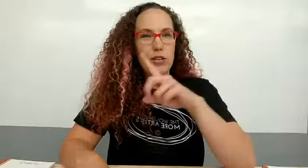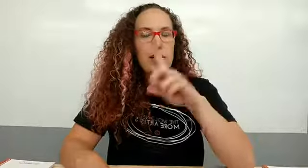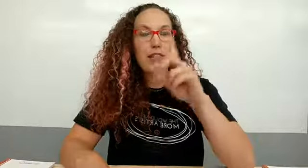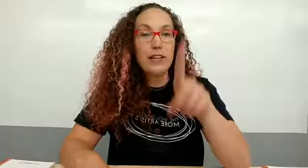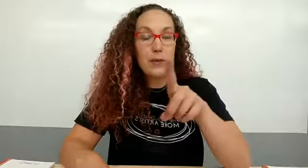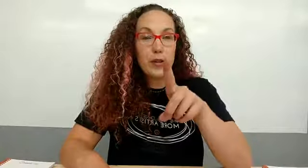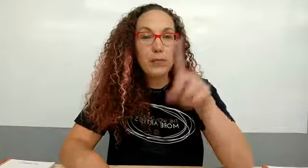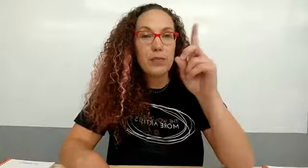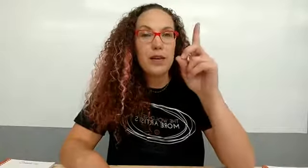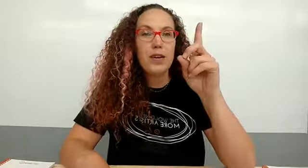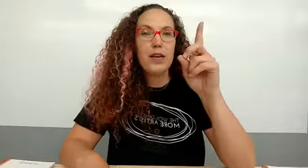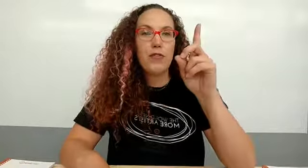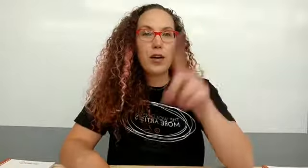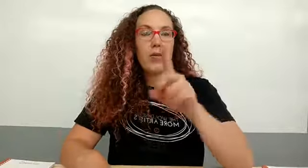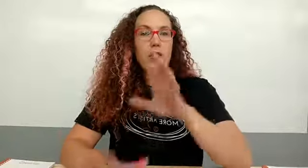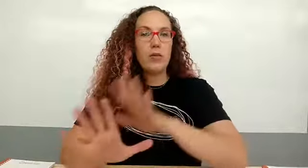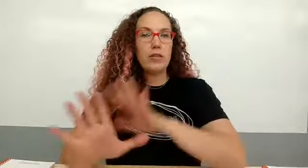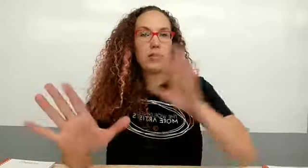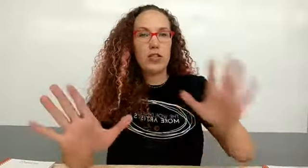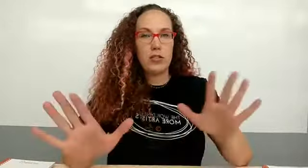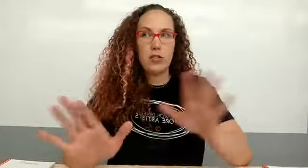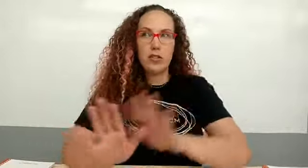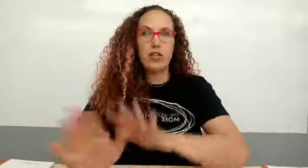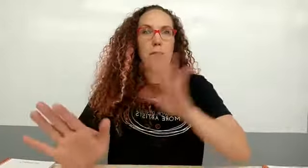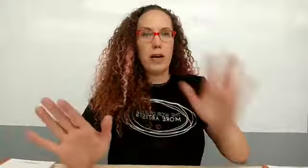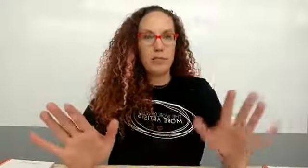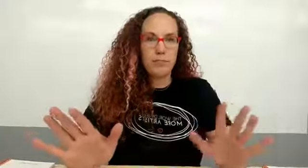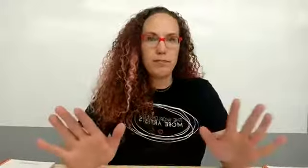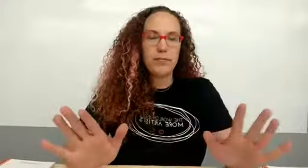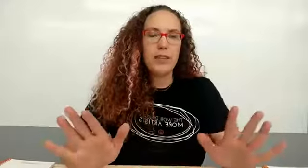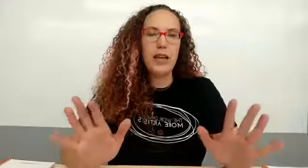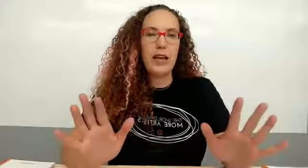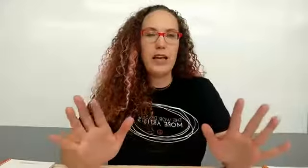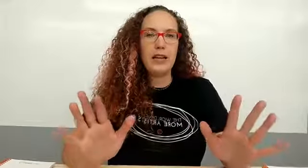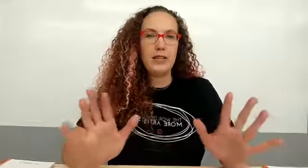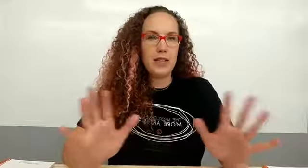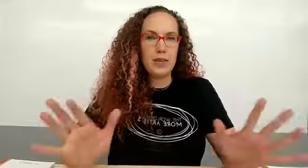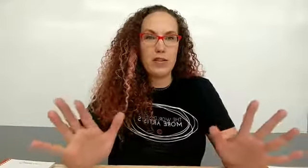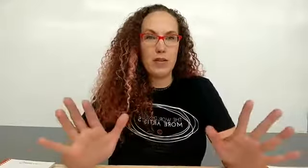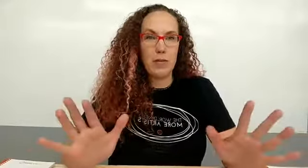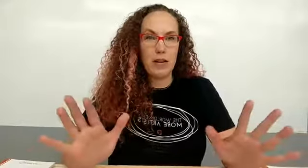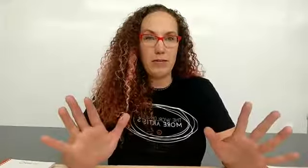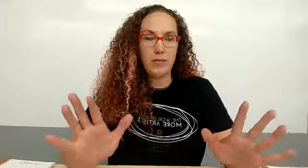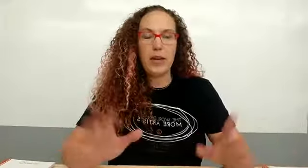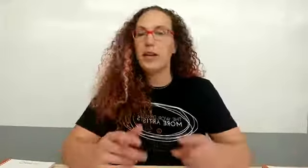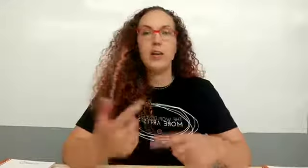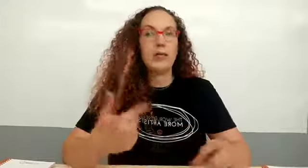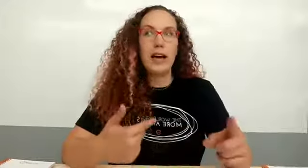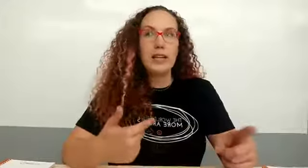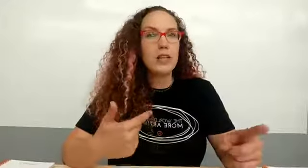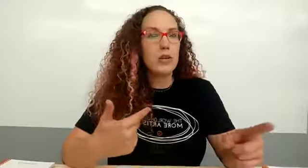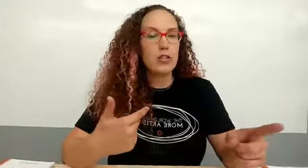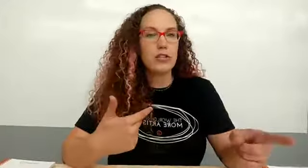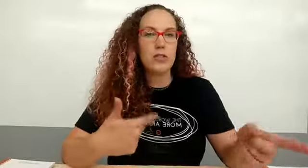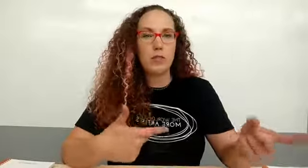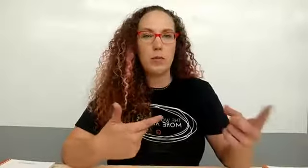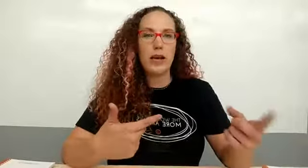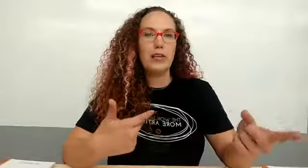facebook group for anyone that wants to just jump on and see what this is all about okay it'll be tied to the orange use of facebook page